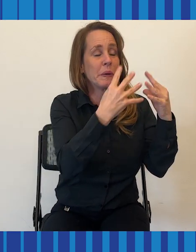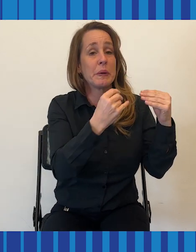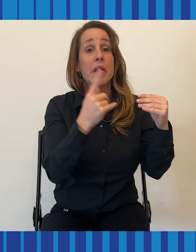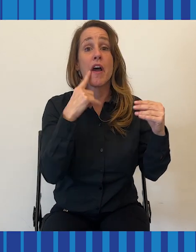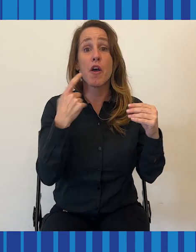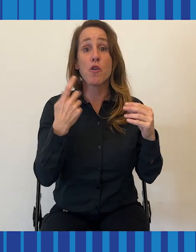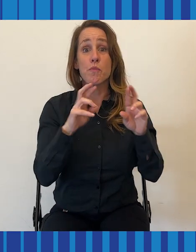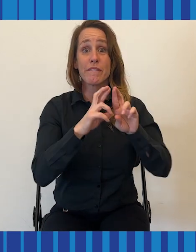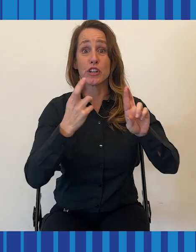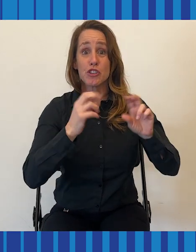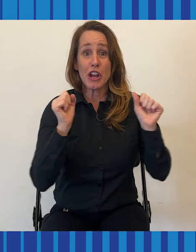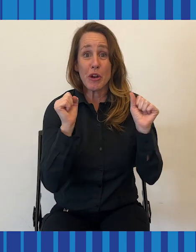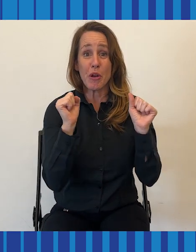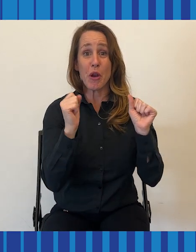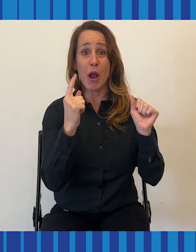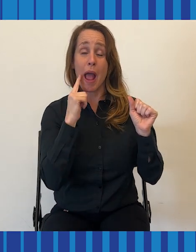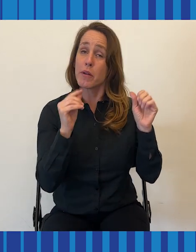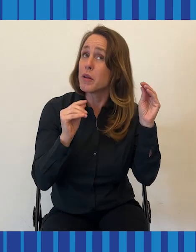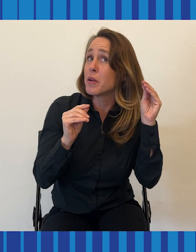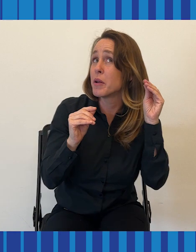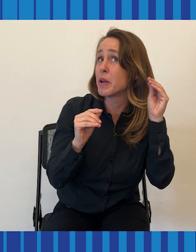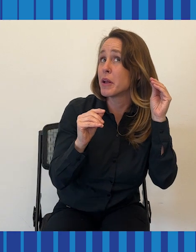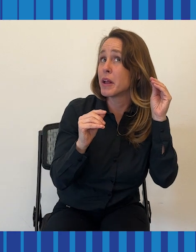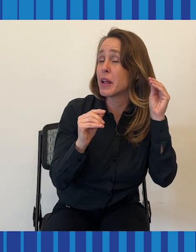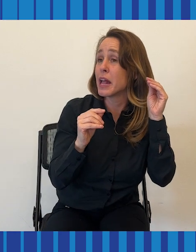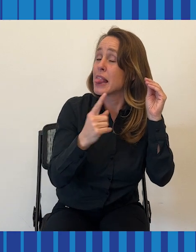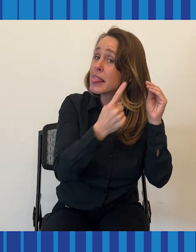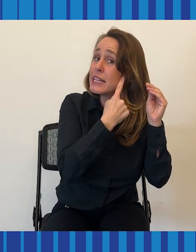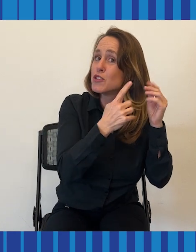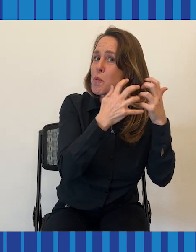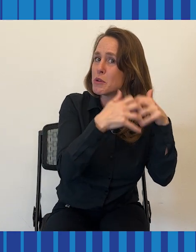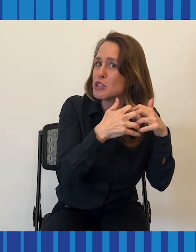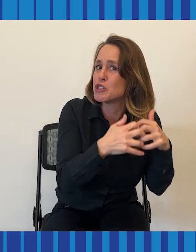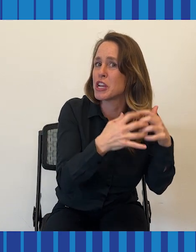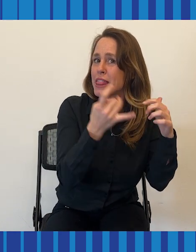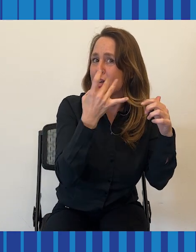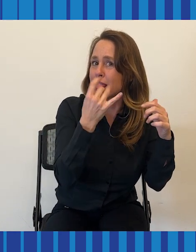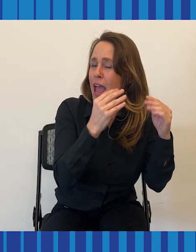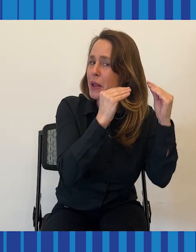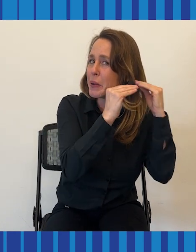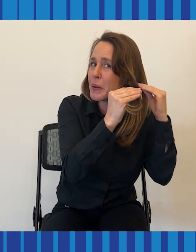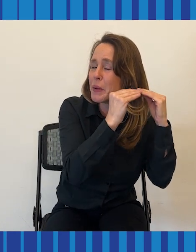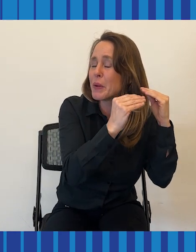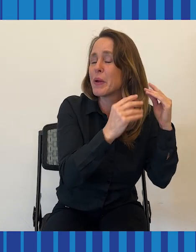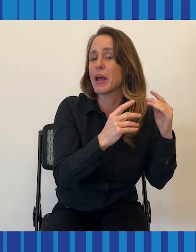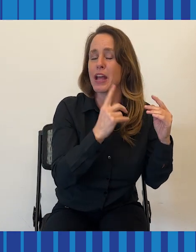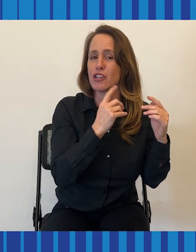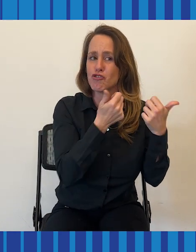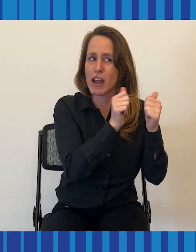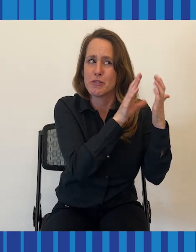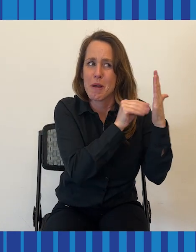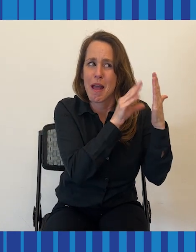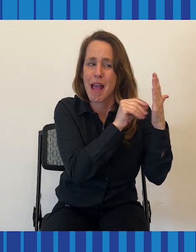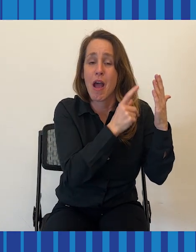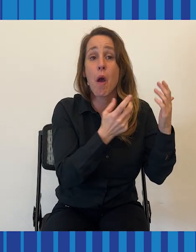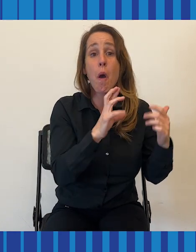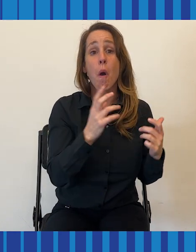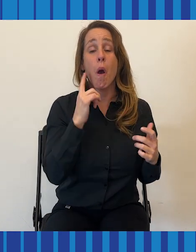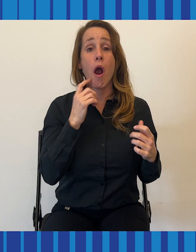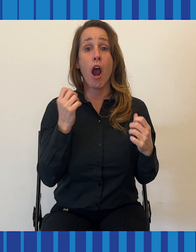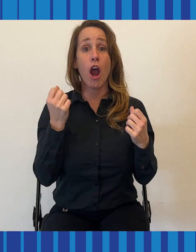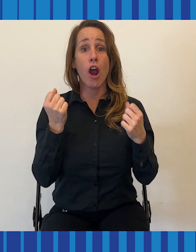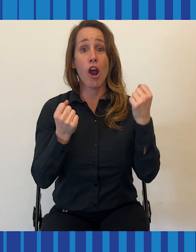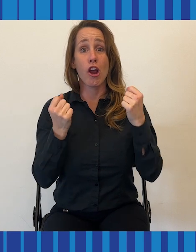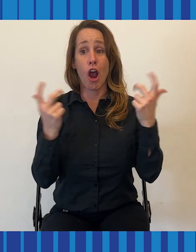head in fridges and try and notate the sounds that I heard in the fridge. And I'd also sit by the edge of roads, busy